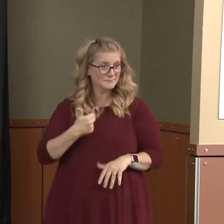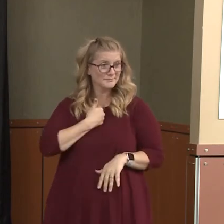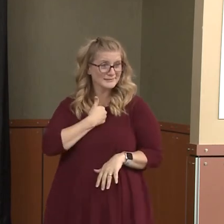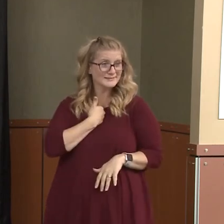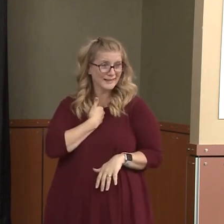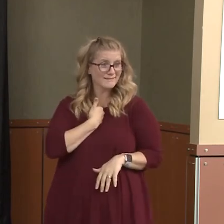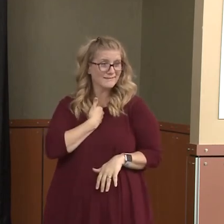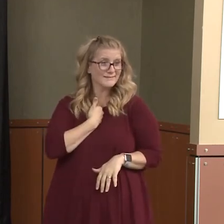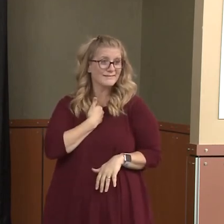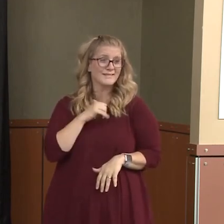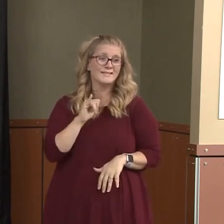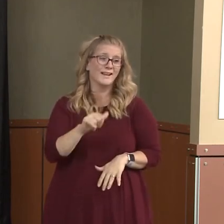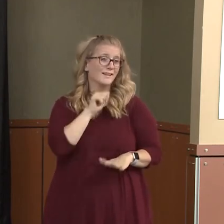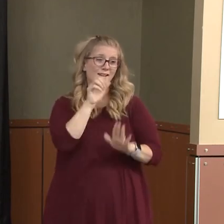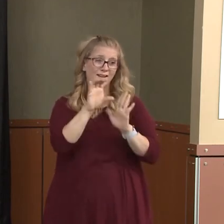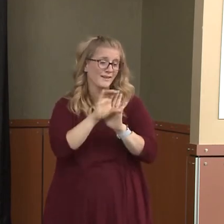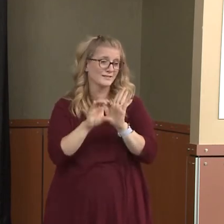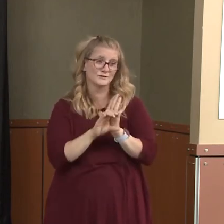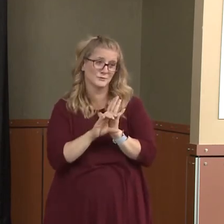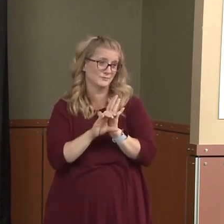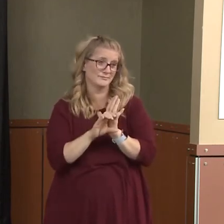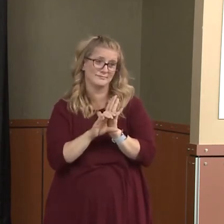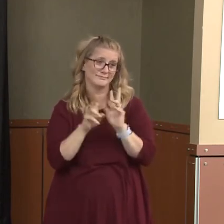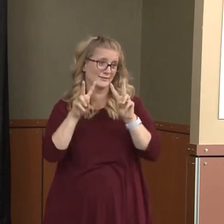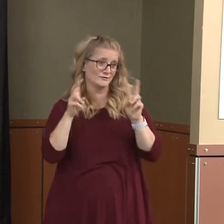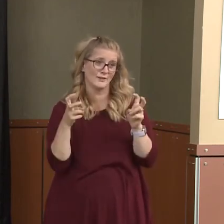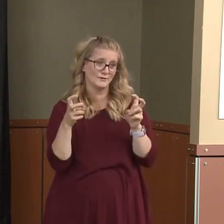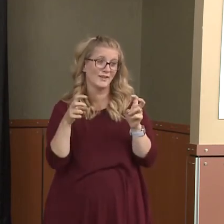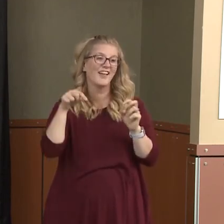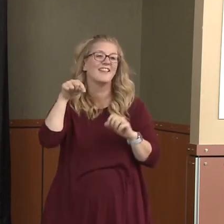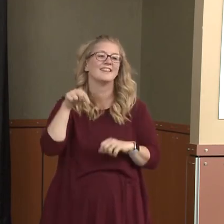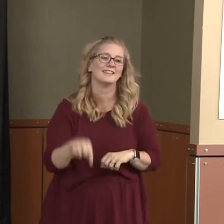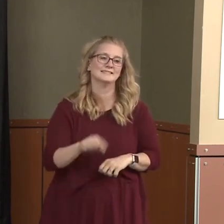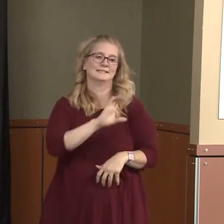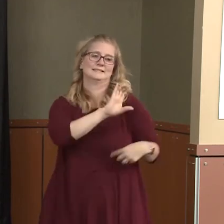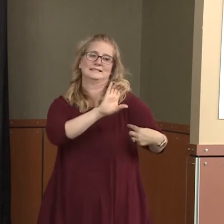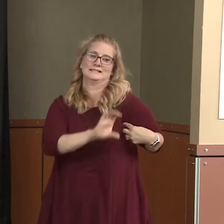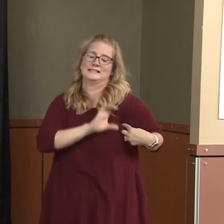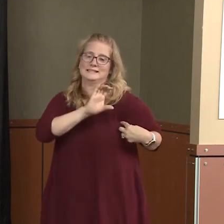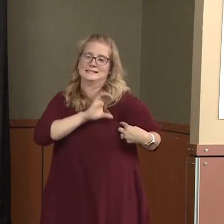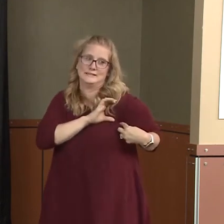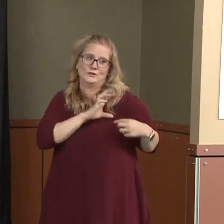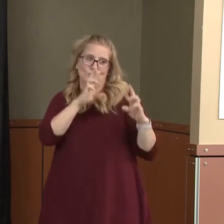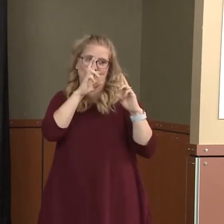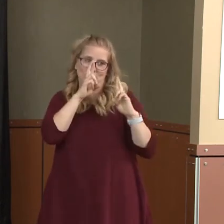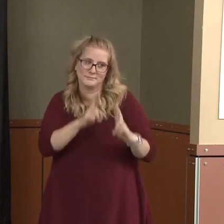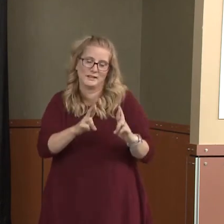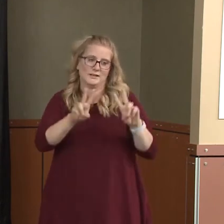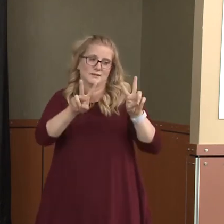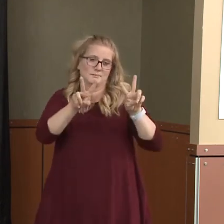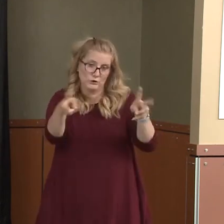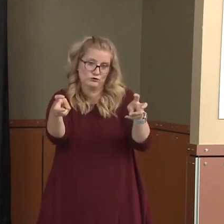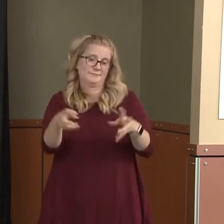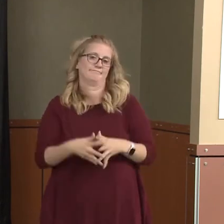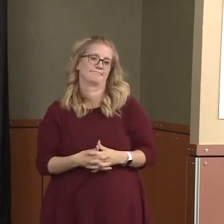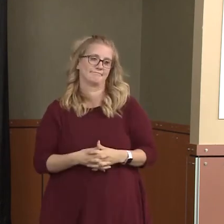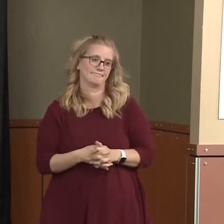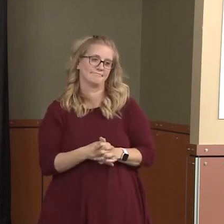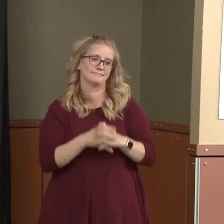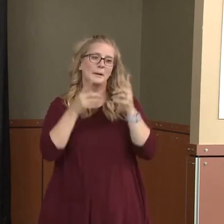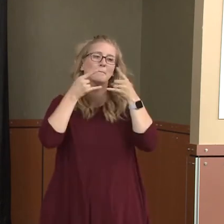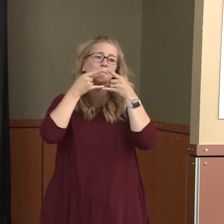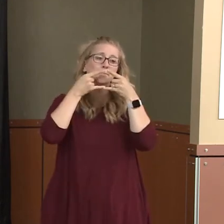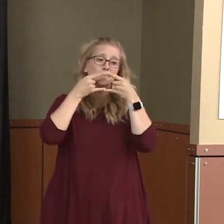This is a citizen respect matter. Put your mask on. If nothing else, do it for those around you,